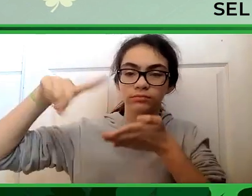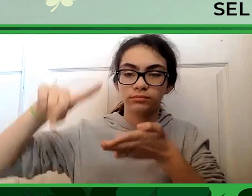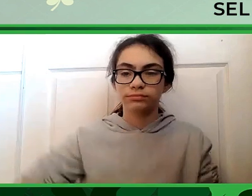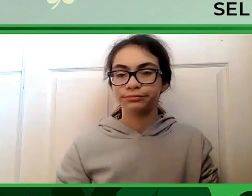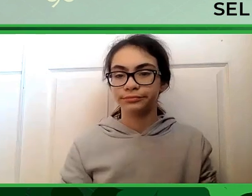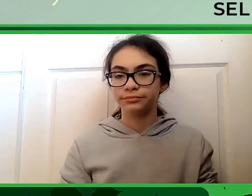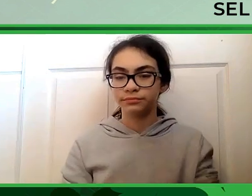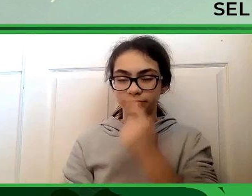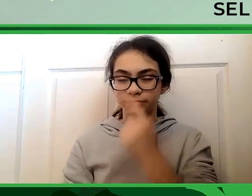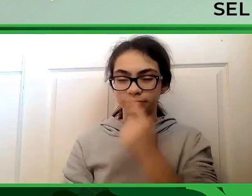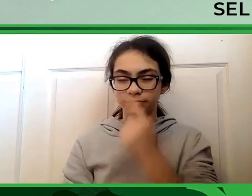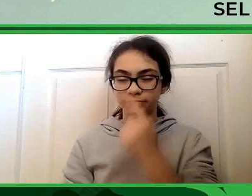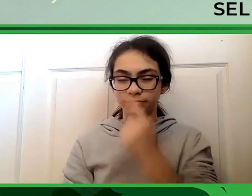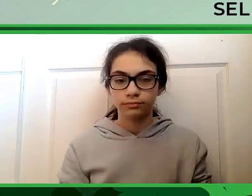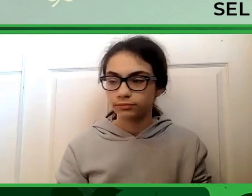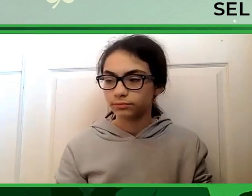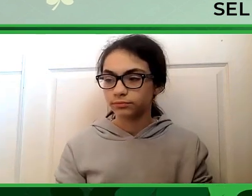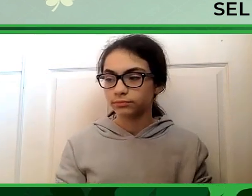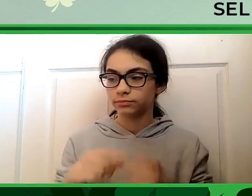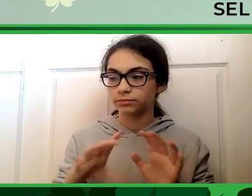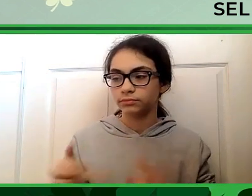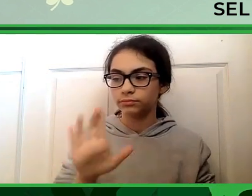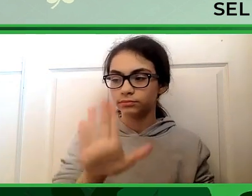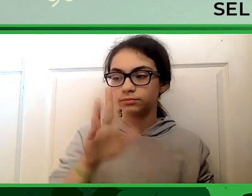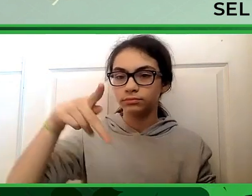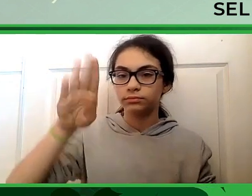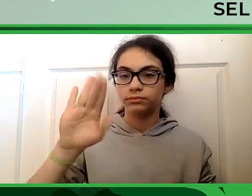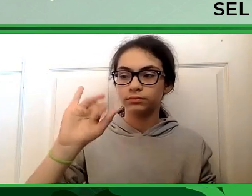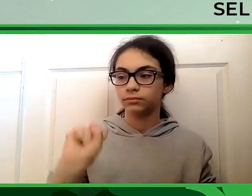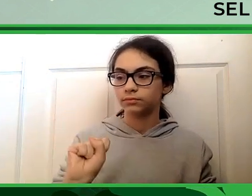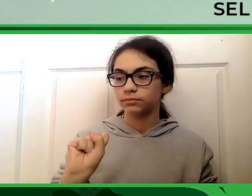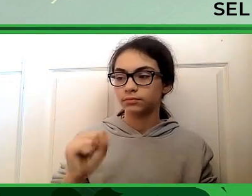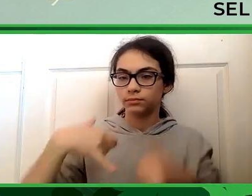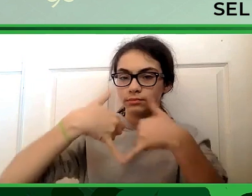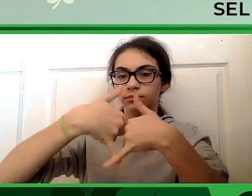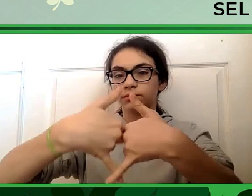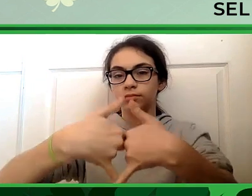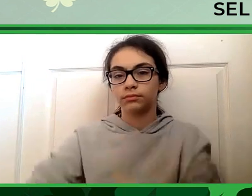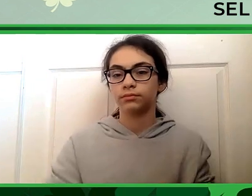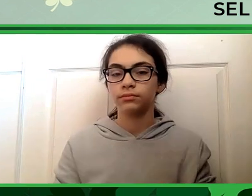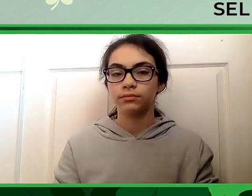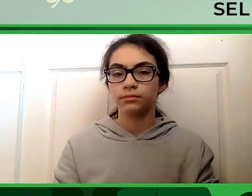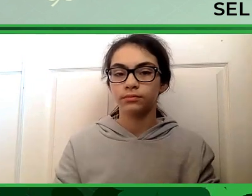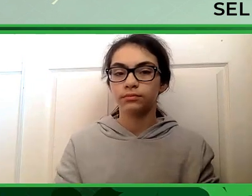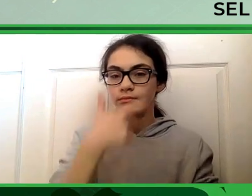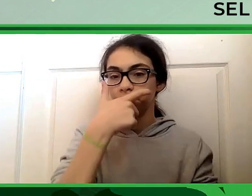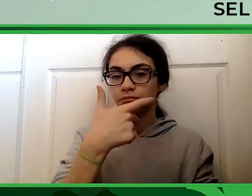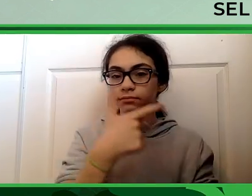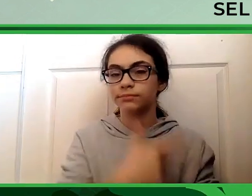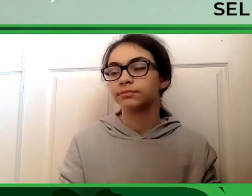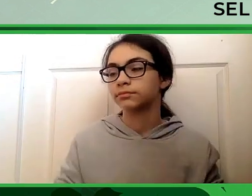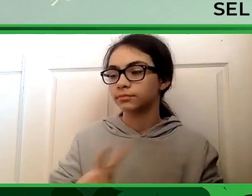Through your PBIS Rewards App. Please take a look at the video.